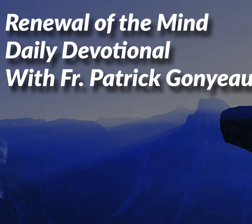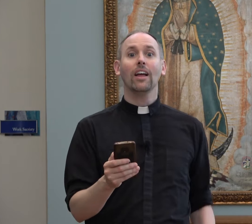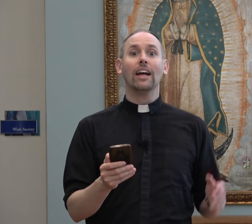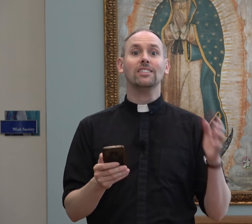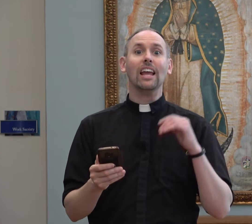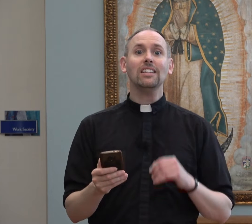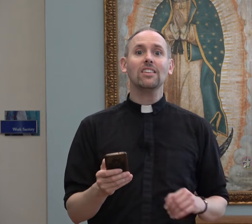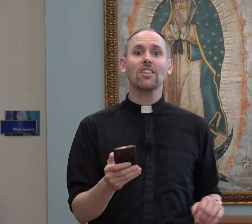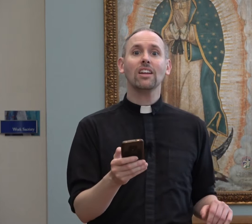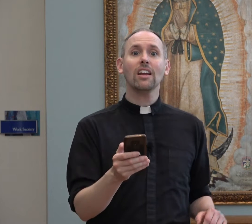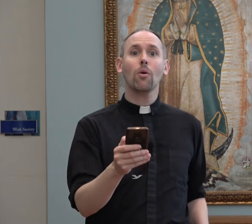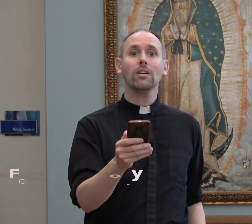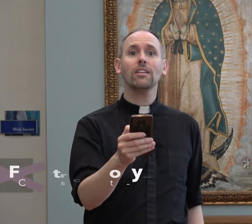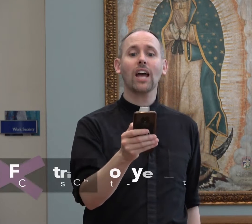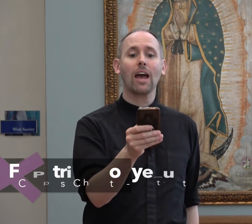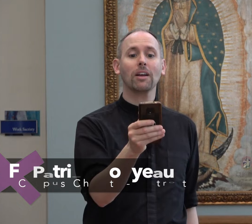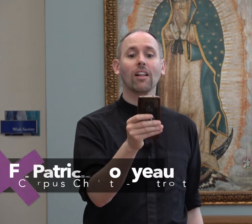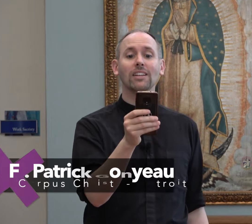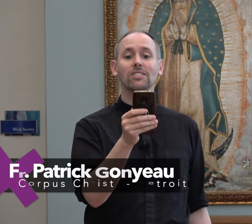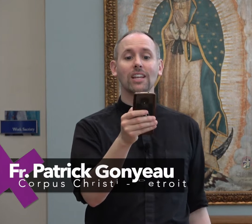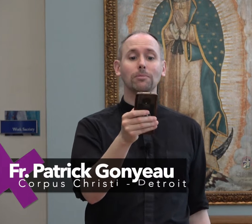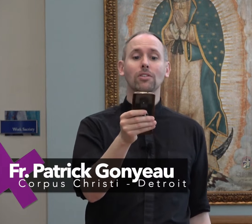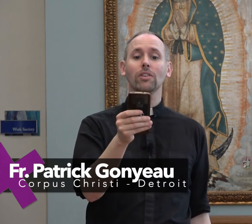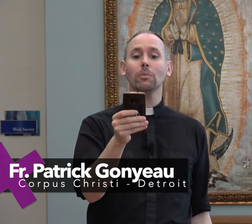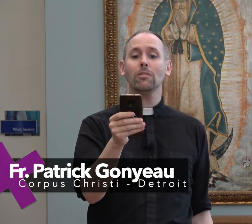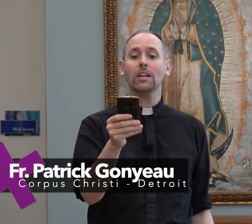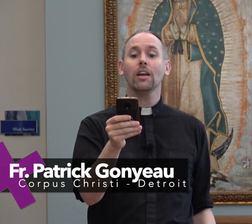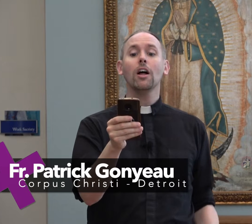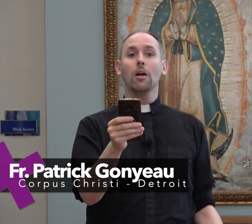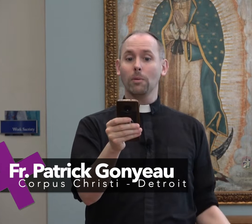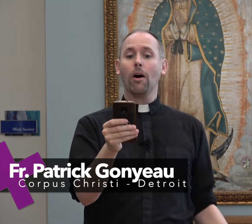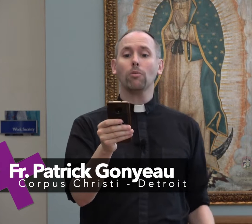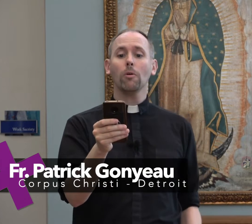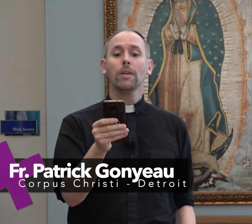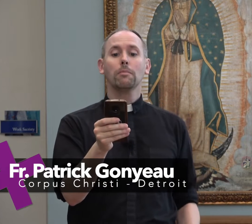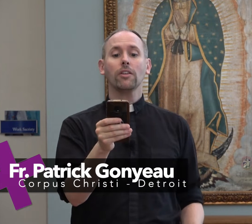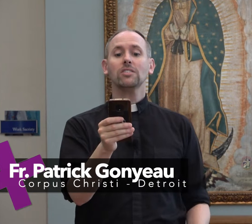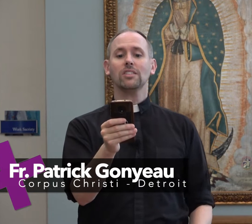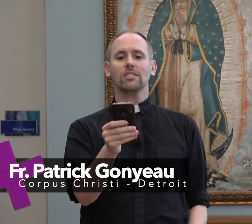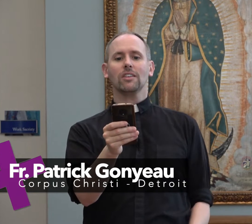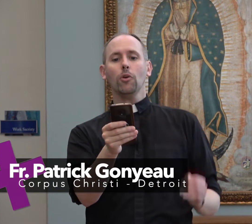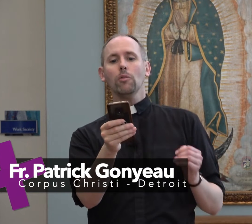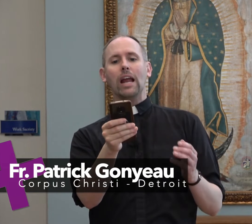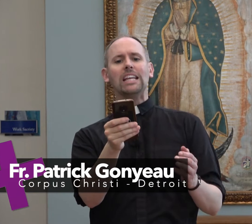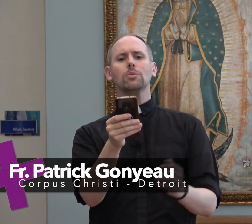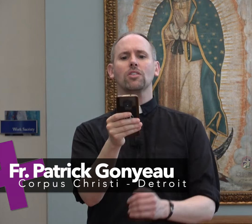On this 18th Sunday in Ordinary Time, in Colossians chapter 3, we read, when Paul wrote, Brothers and sisters, if you were raised with